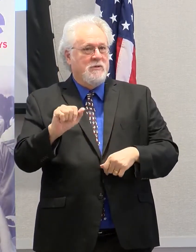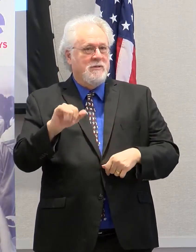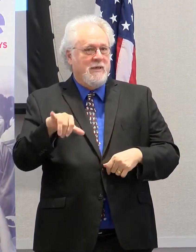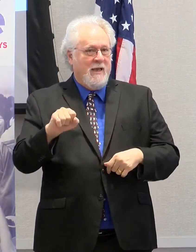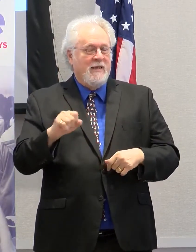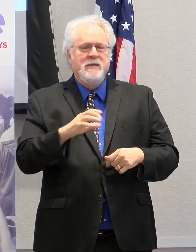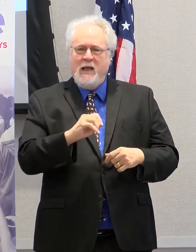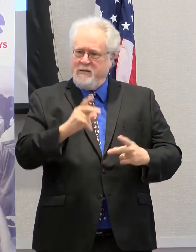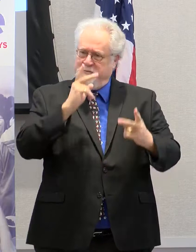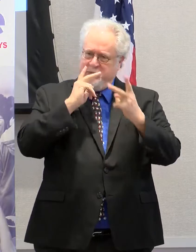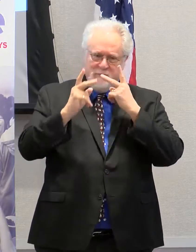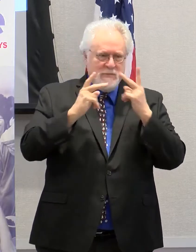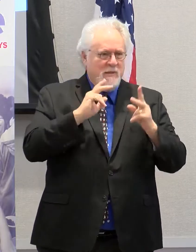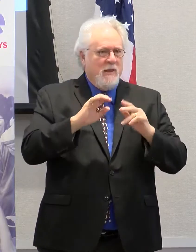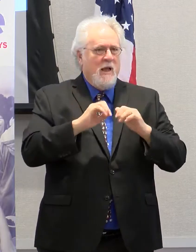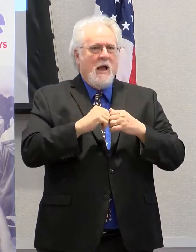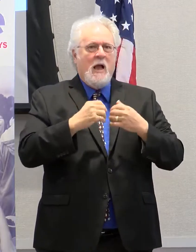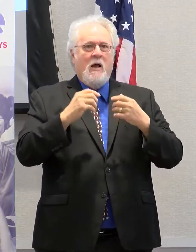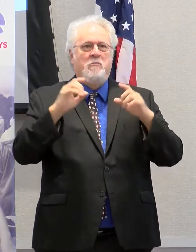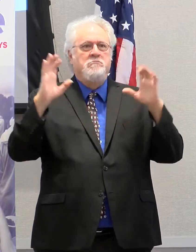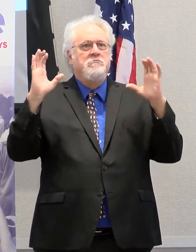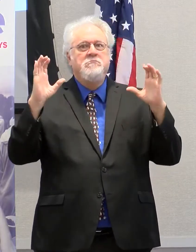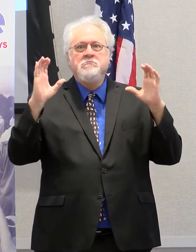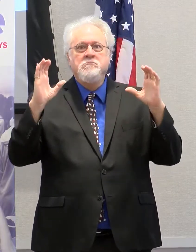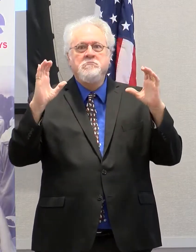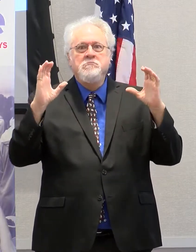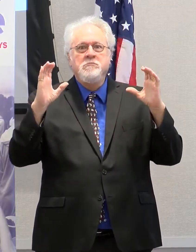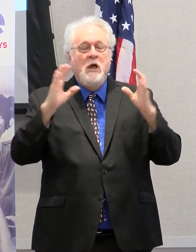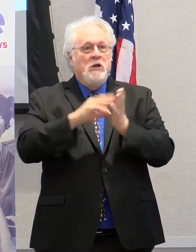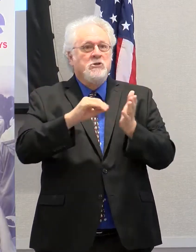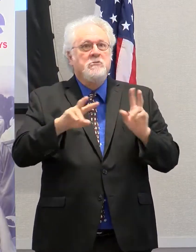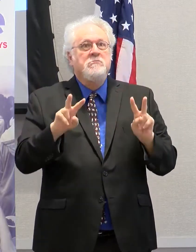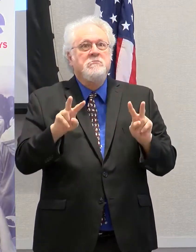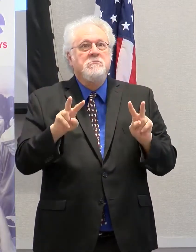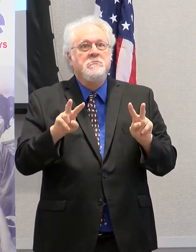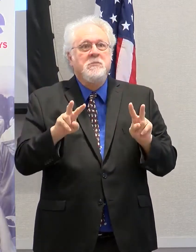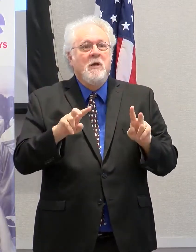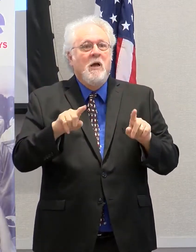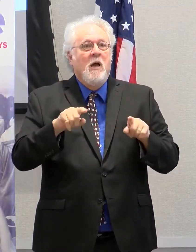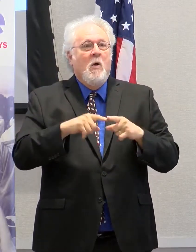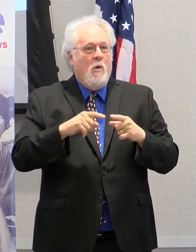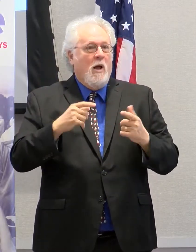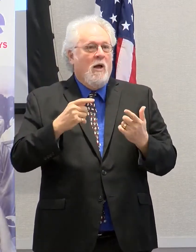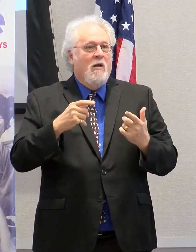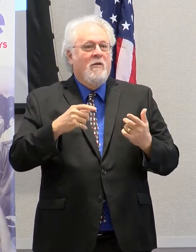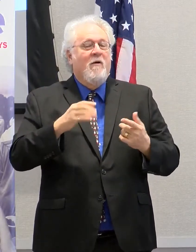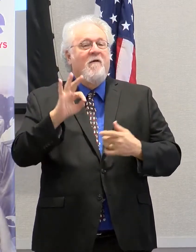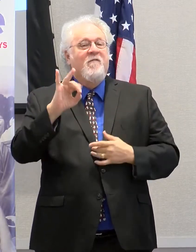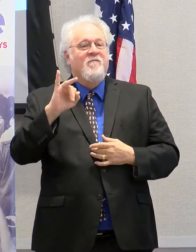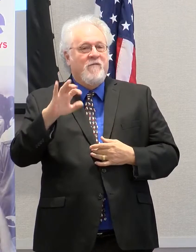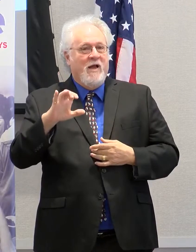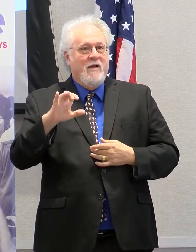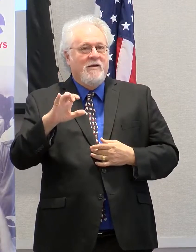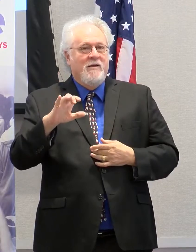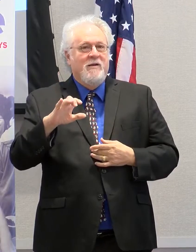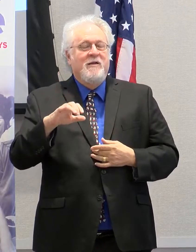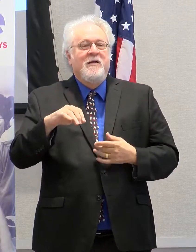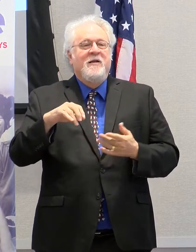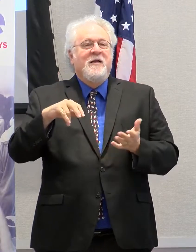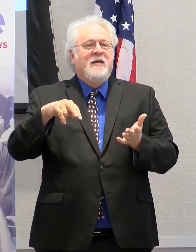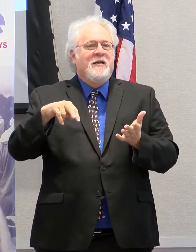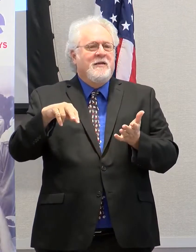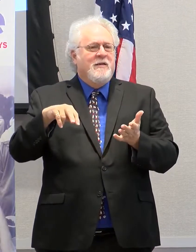and to witness how wide-eyed they were as they were entertained by the fabulous dancing dogs